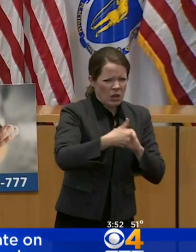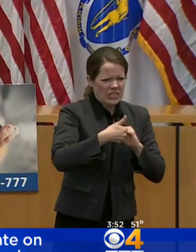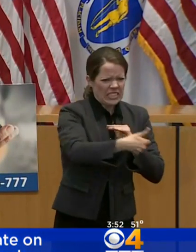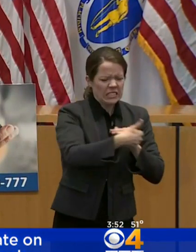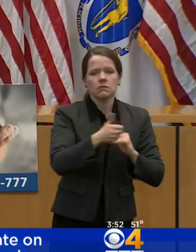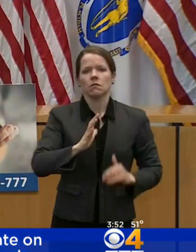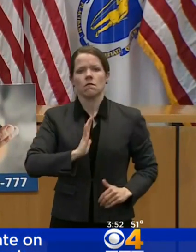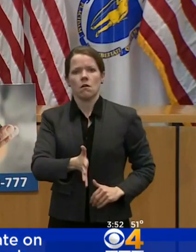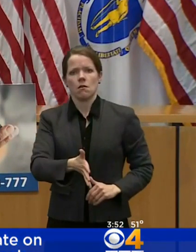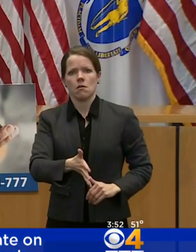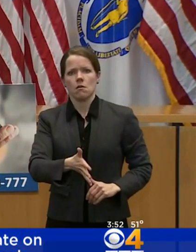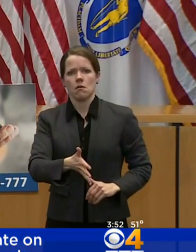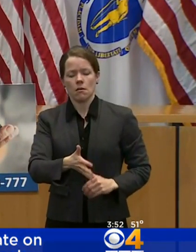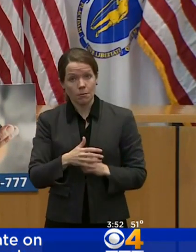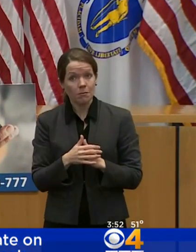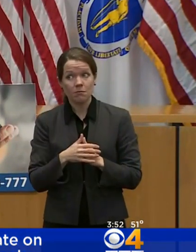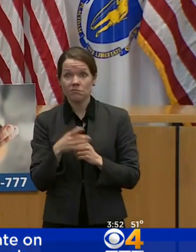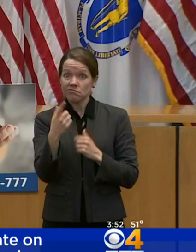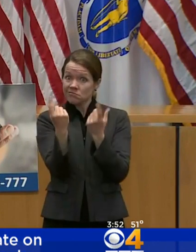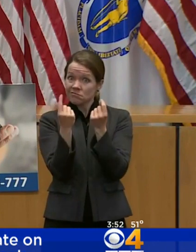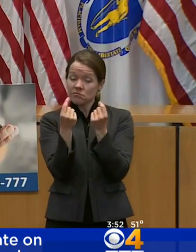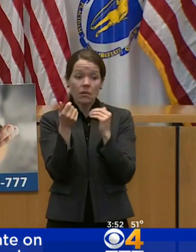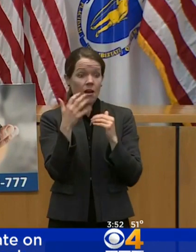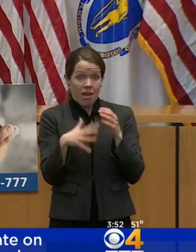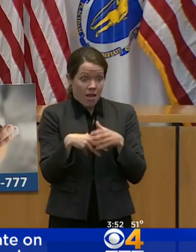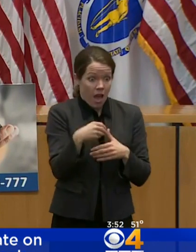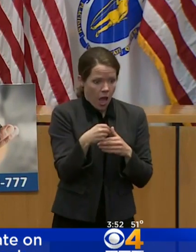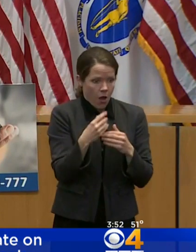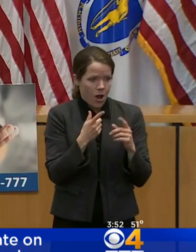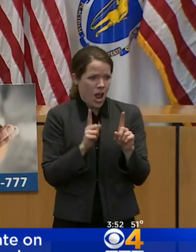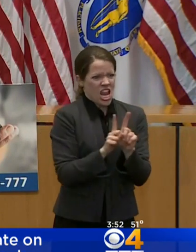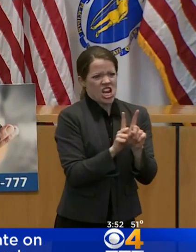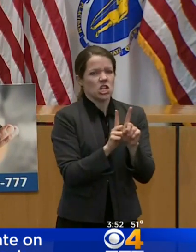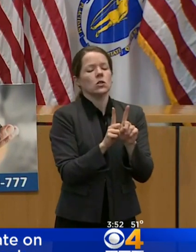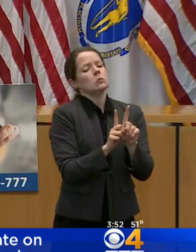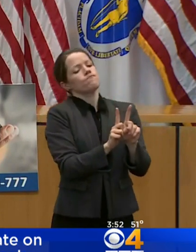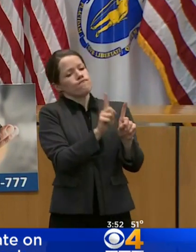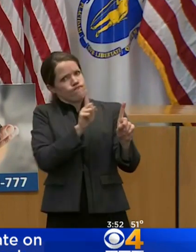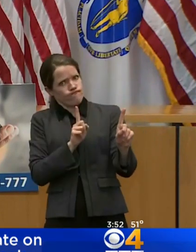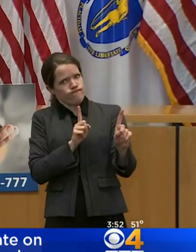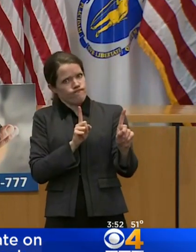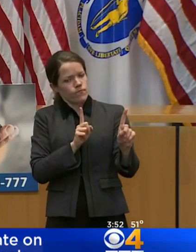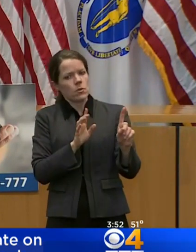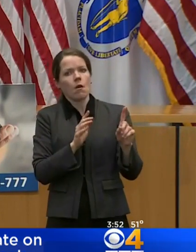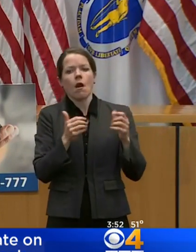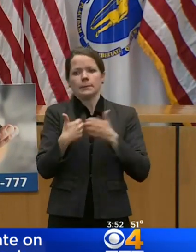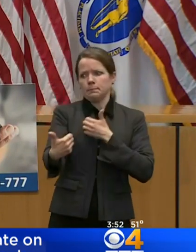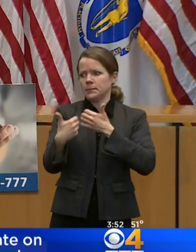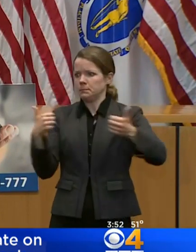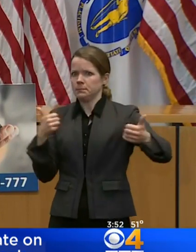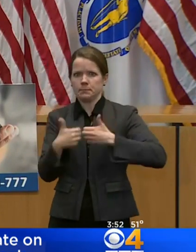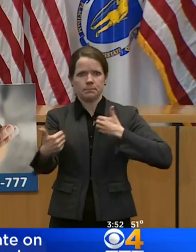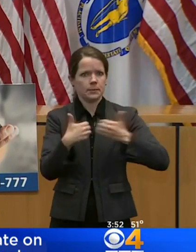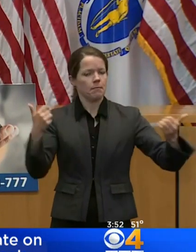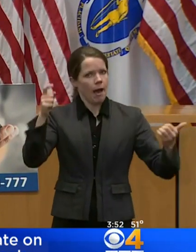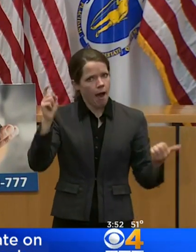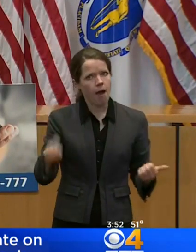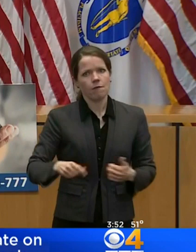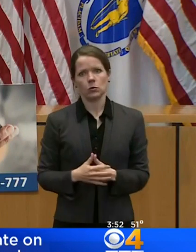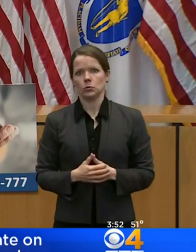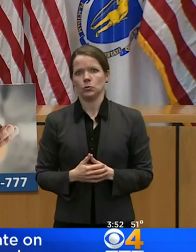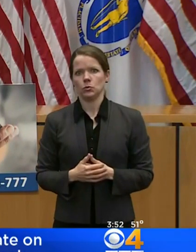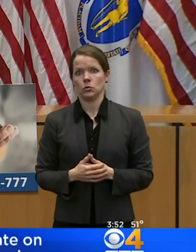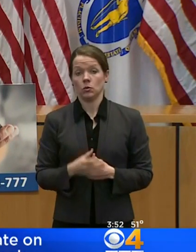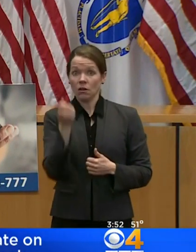to help us flatten the curve. As we approach this surge it's especially critical that everyone follow the measures we've put into